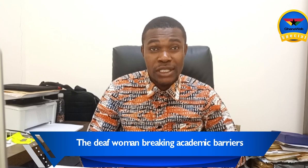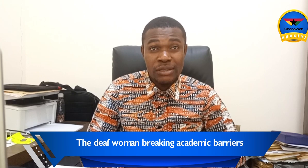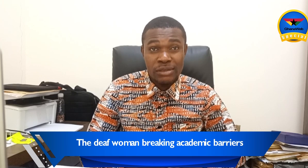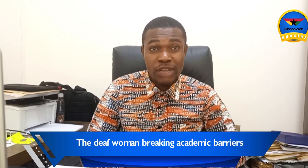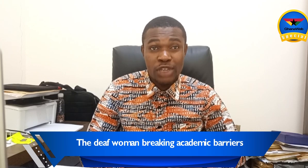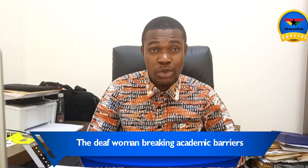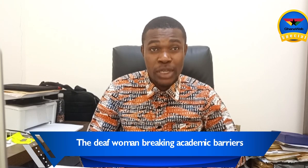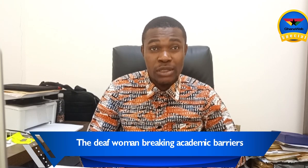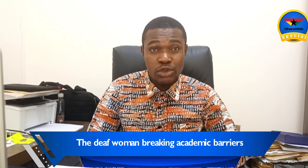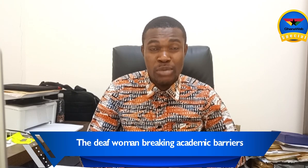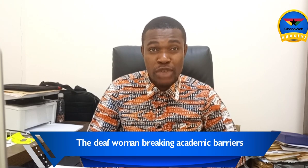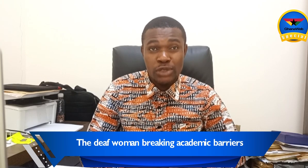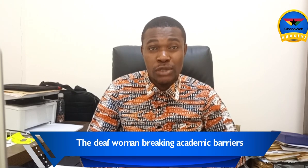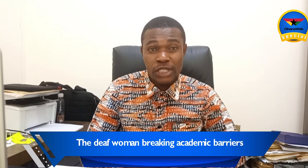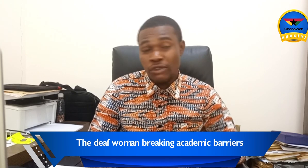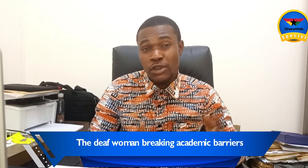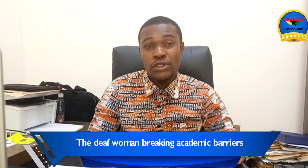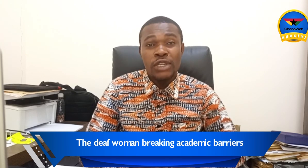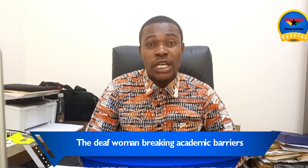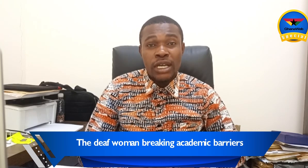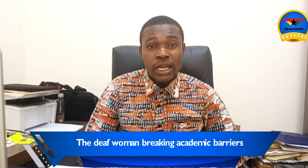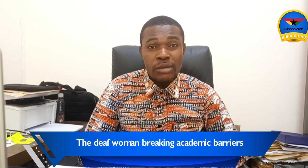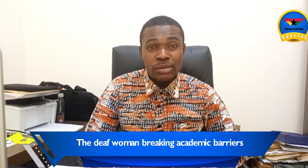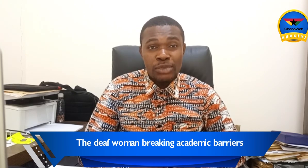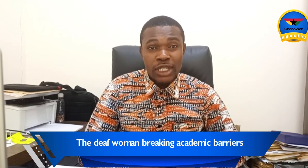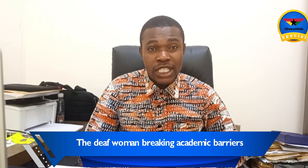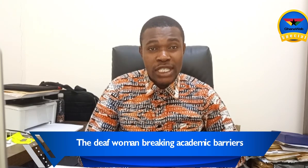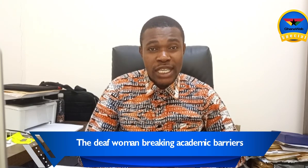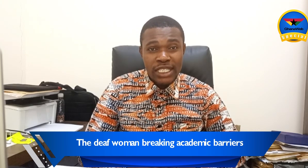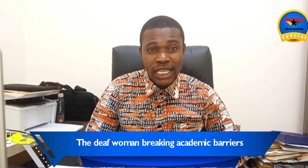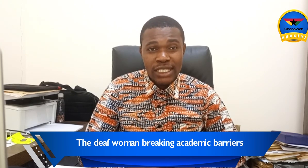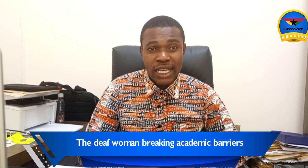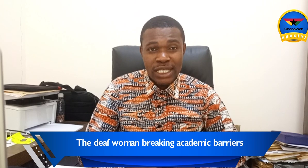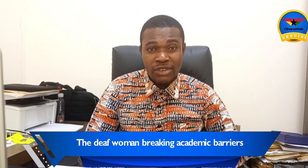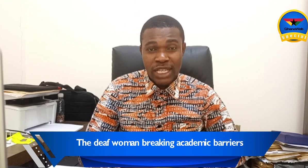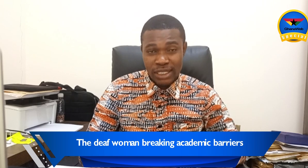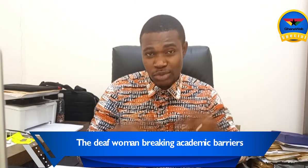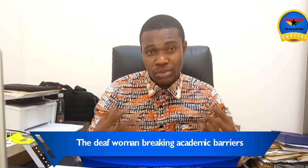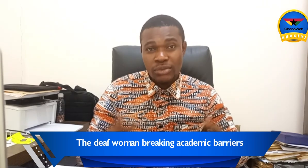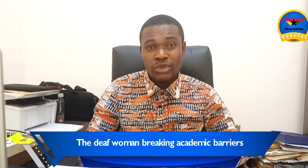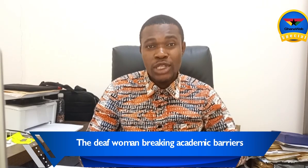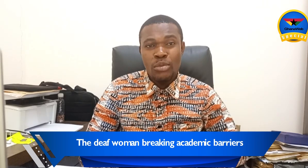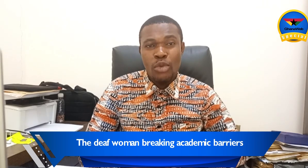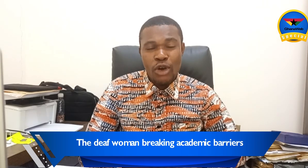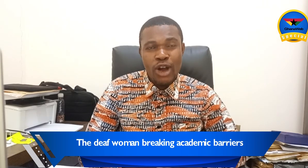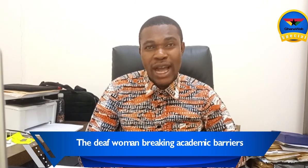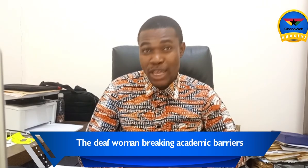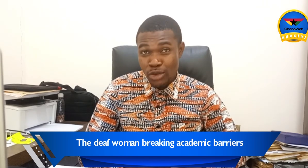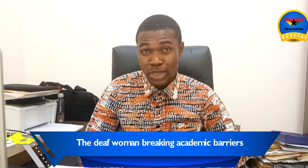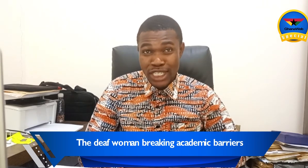to embrace this. Of course, Lydia's case has given us more eye-opening